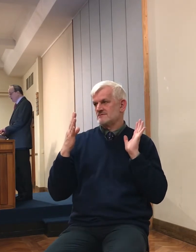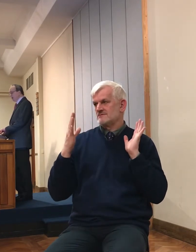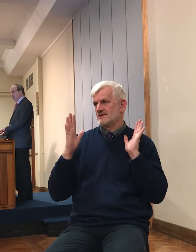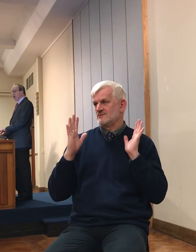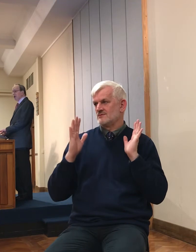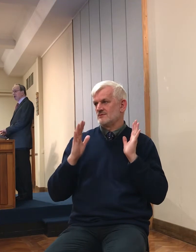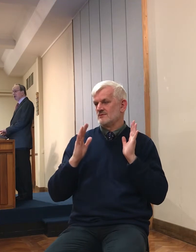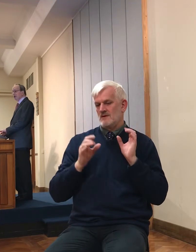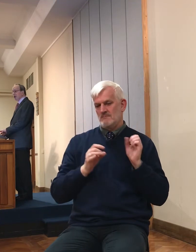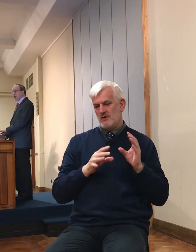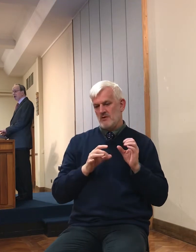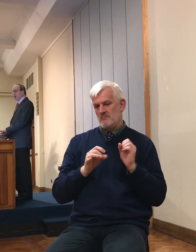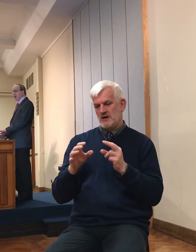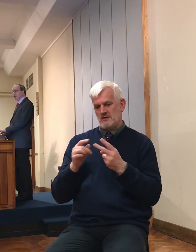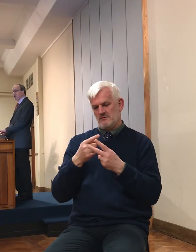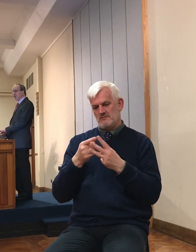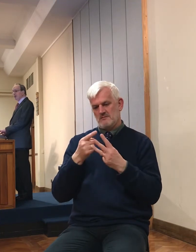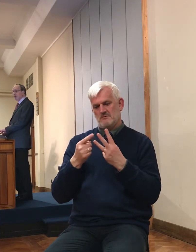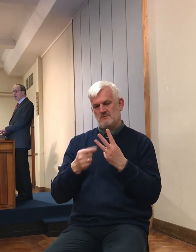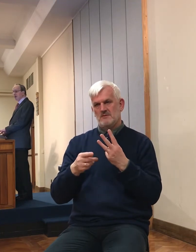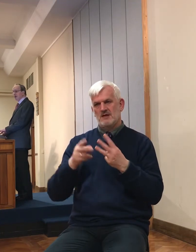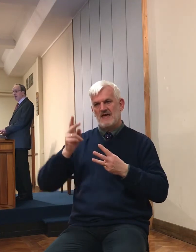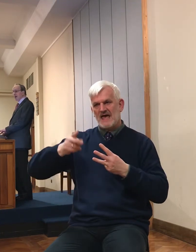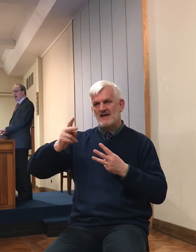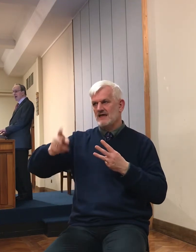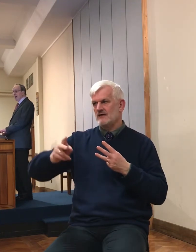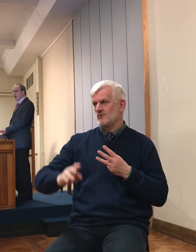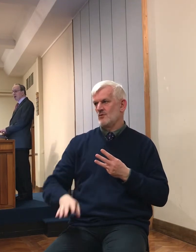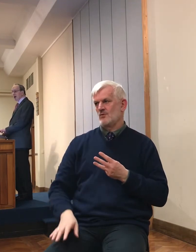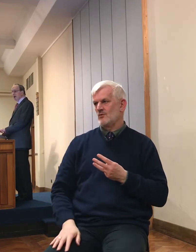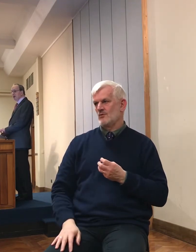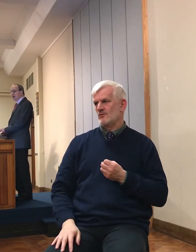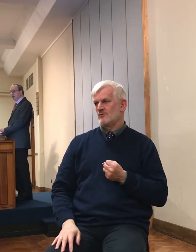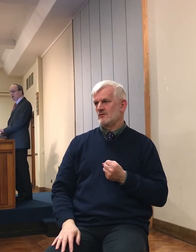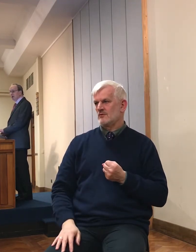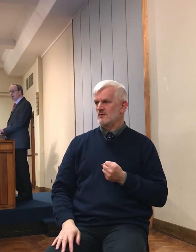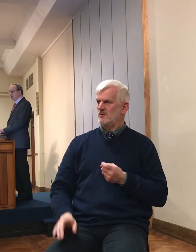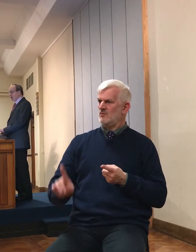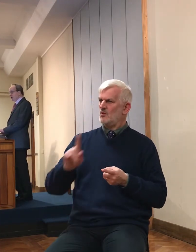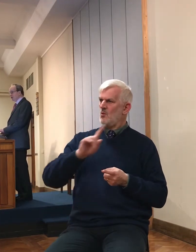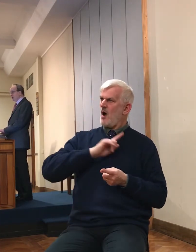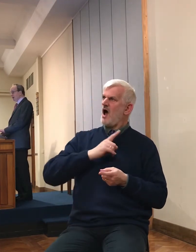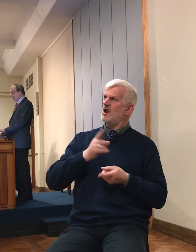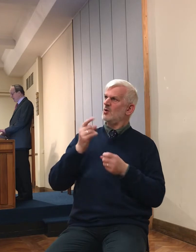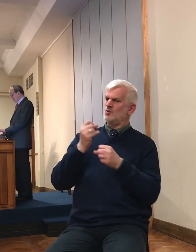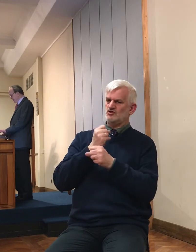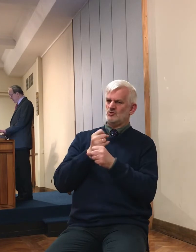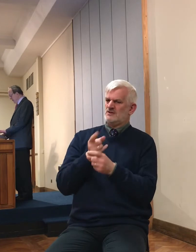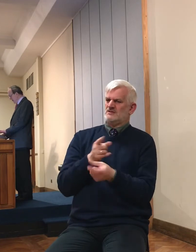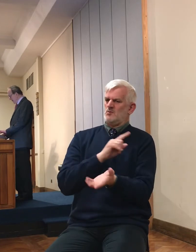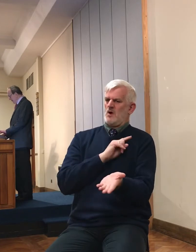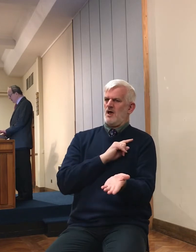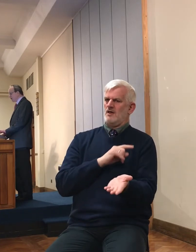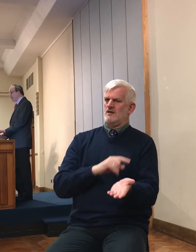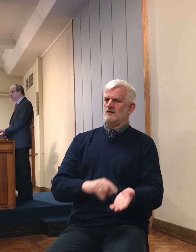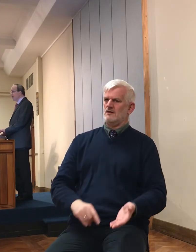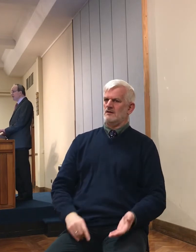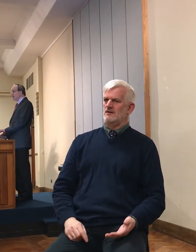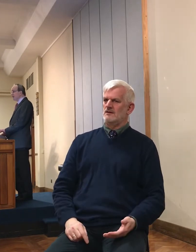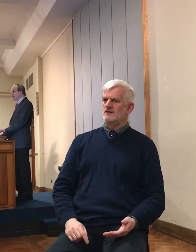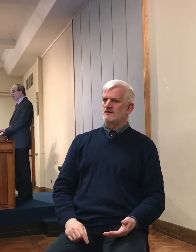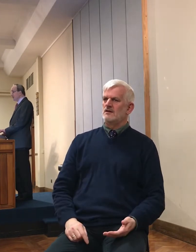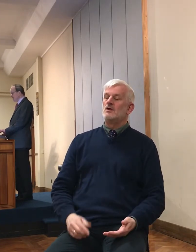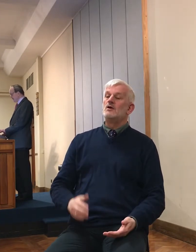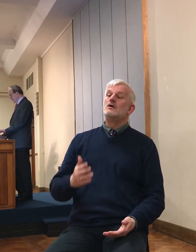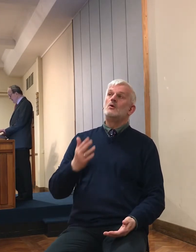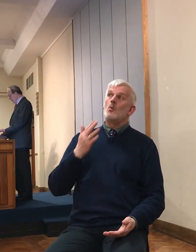They were miracles not to be repeated. But why did God do them? There's always a purpose, and a great